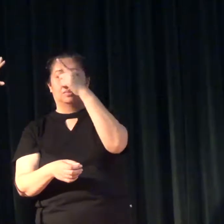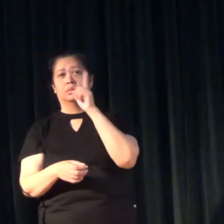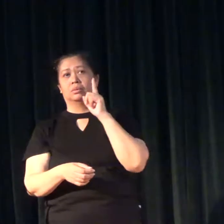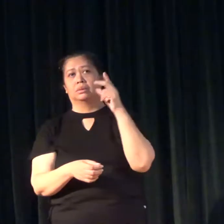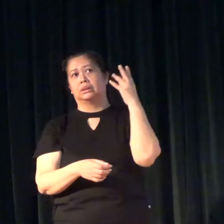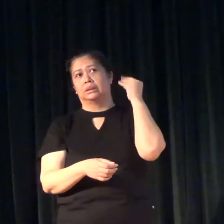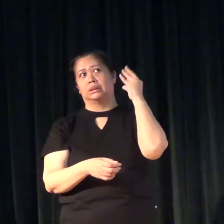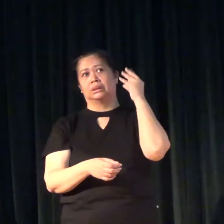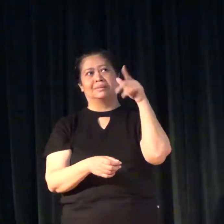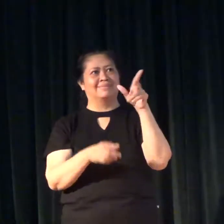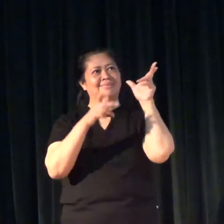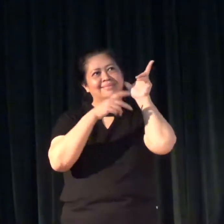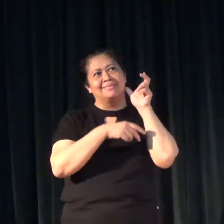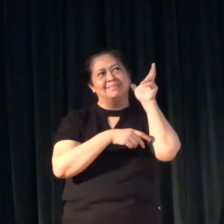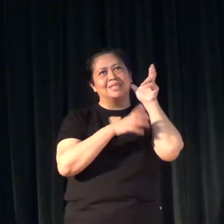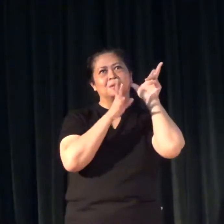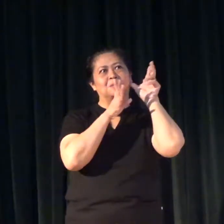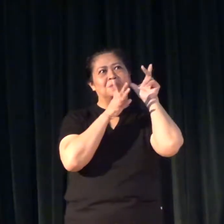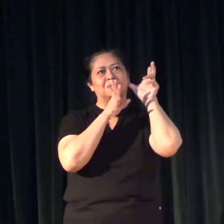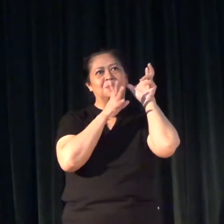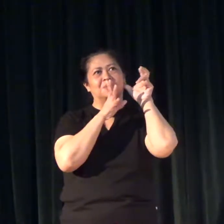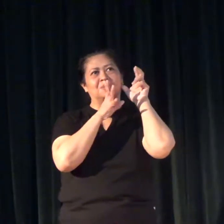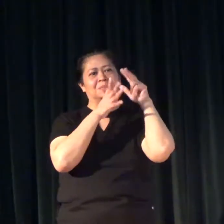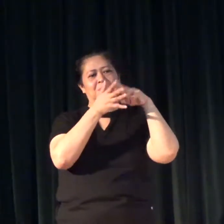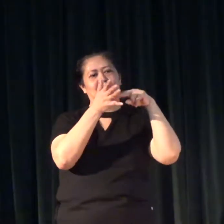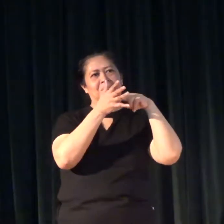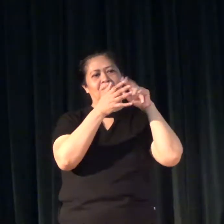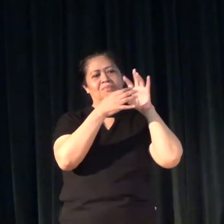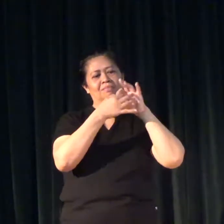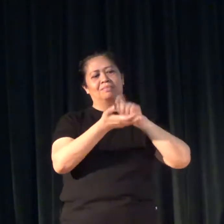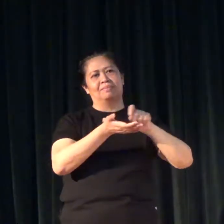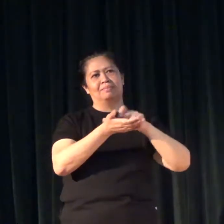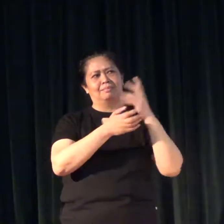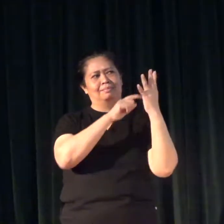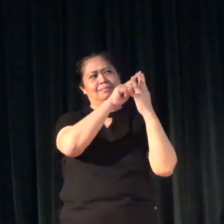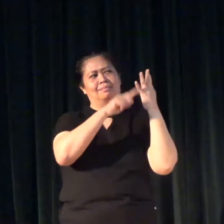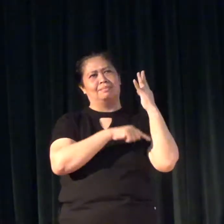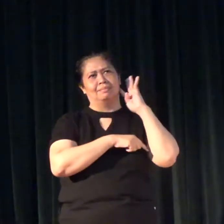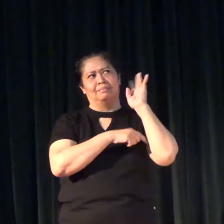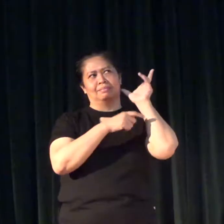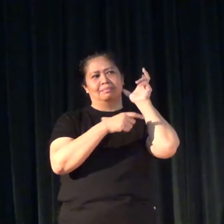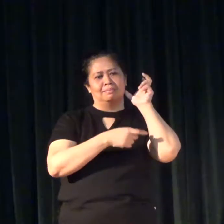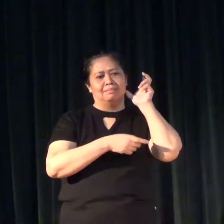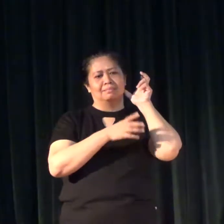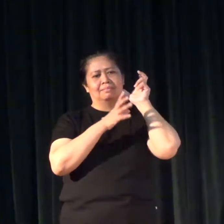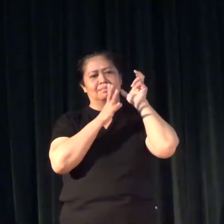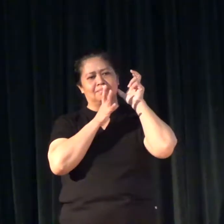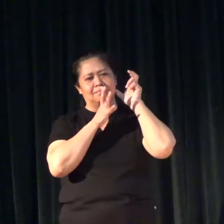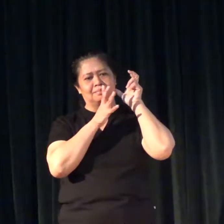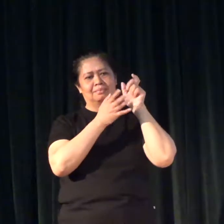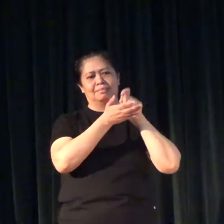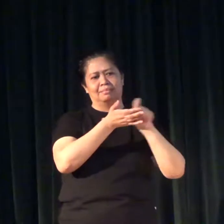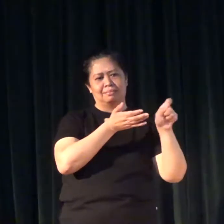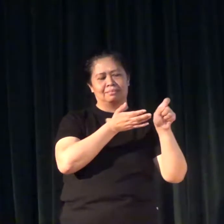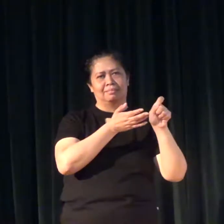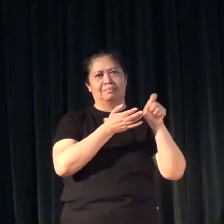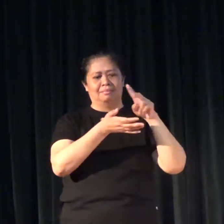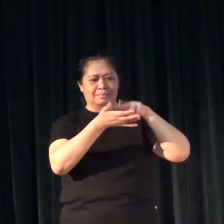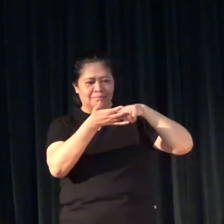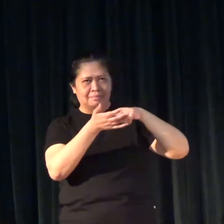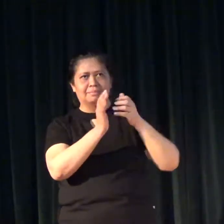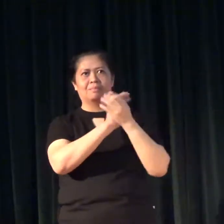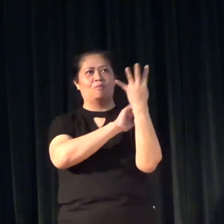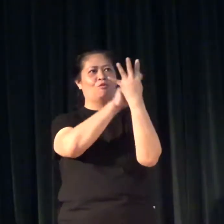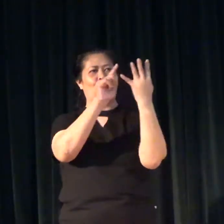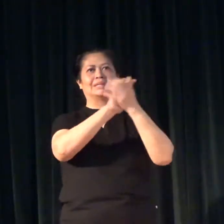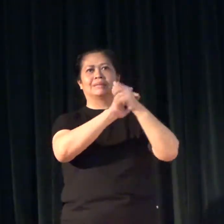individuals, listening, speaking, reading, writing. Those are four important skills that we want our students to